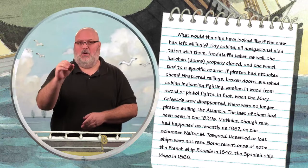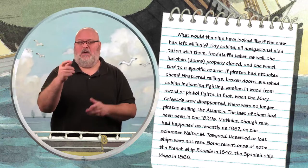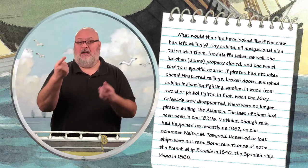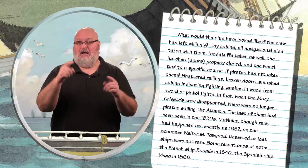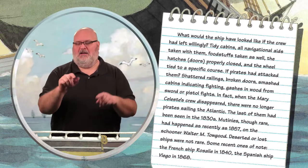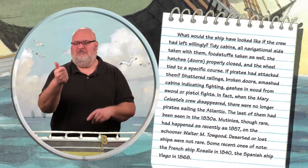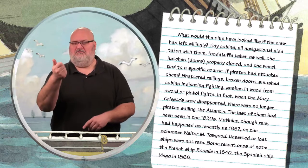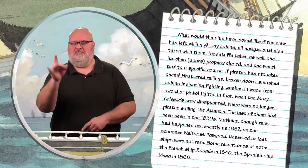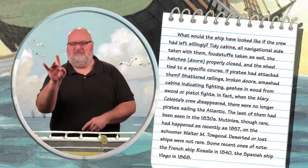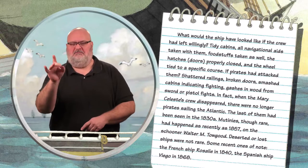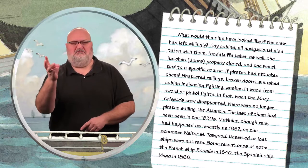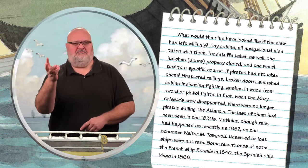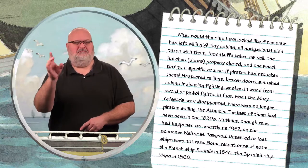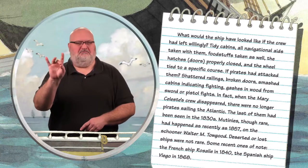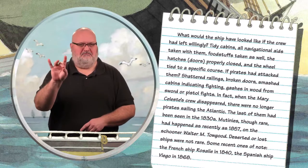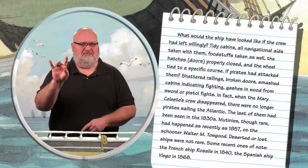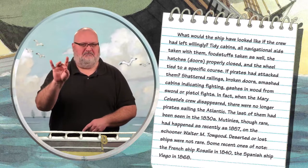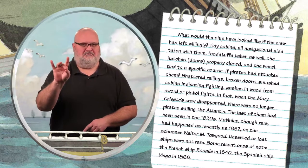in 1868.